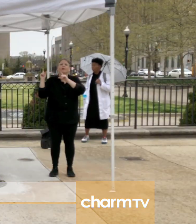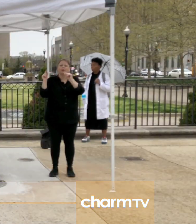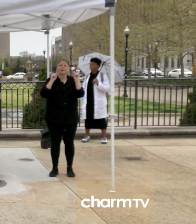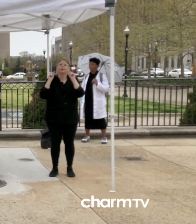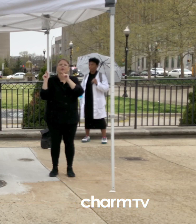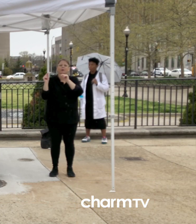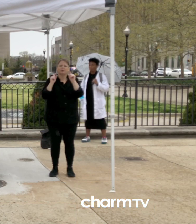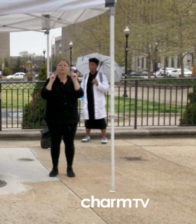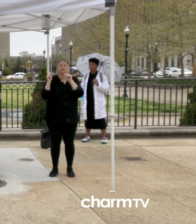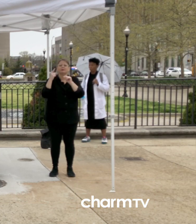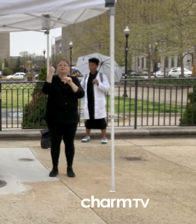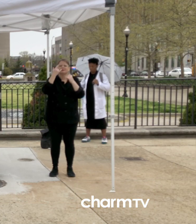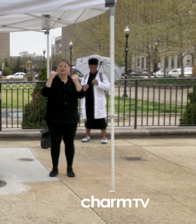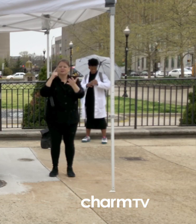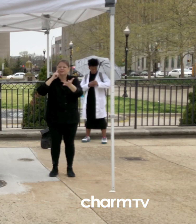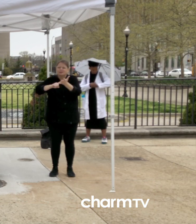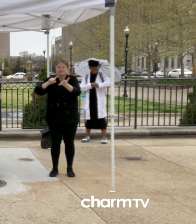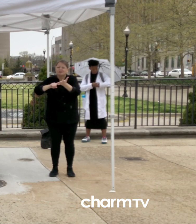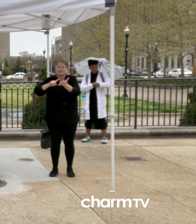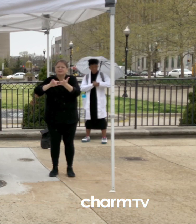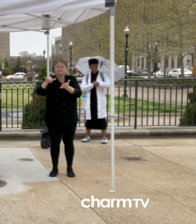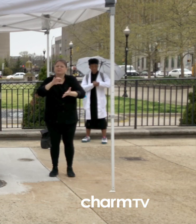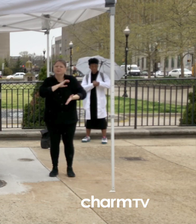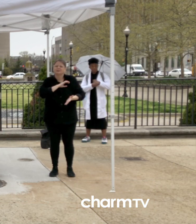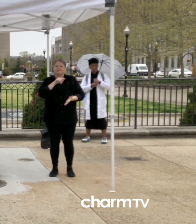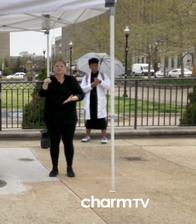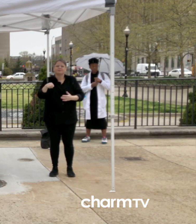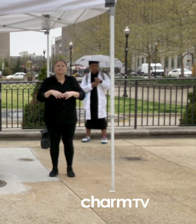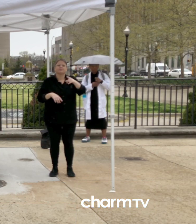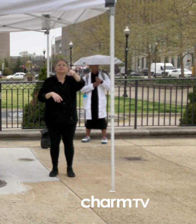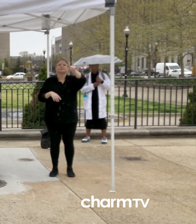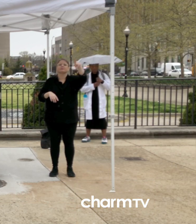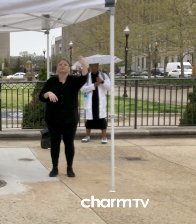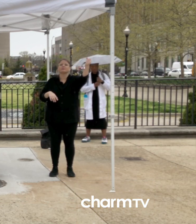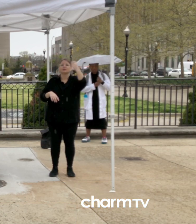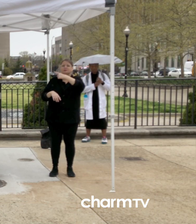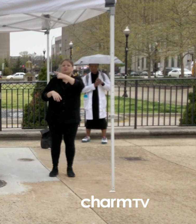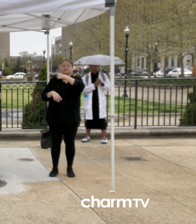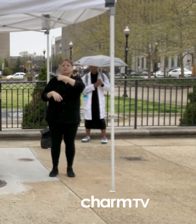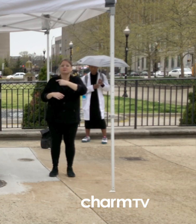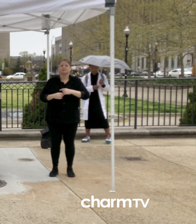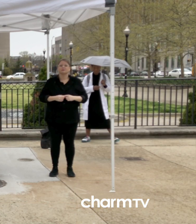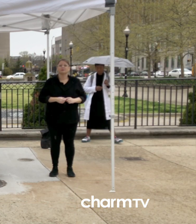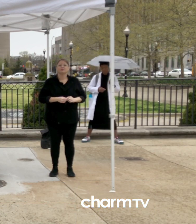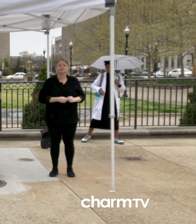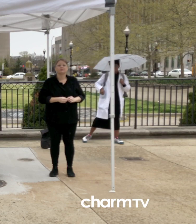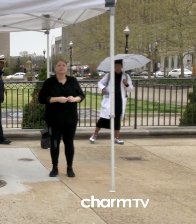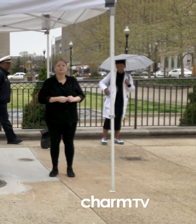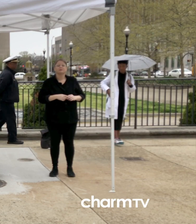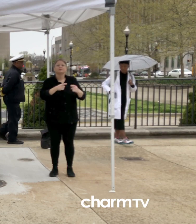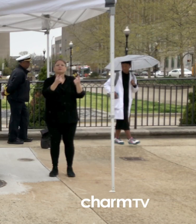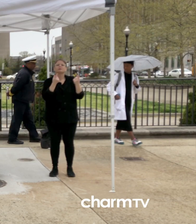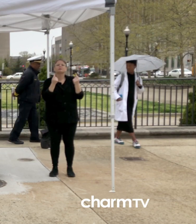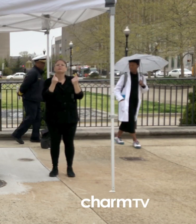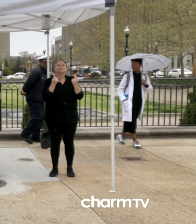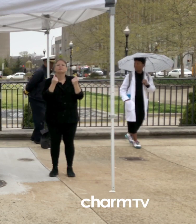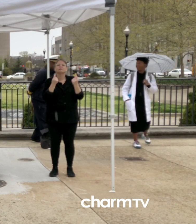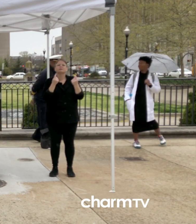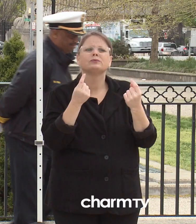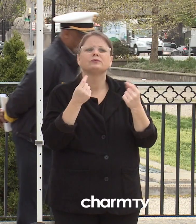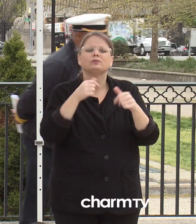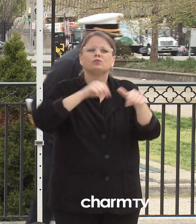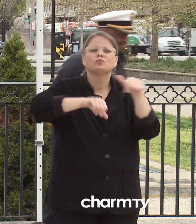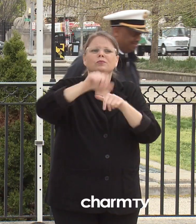Thank you. Is there anything more that you feel you can do to keep people's social distancing? appear to not be eating the advice.